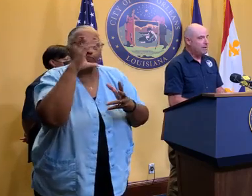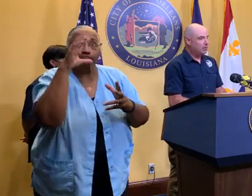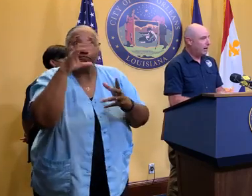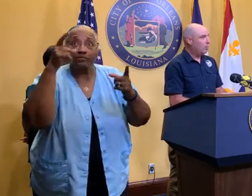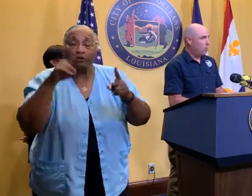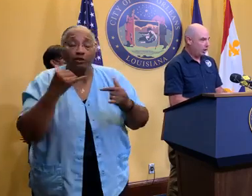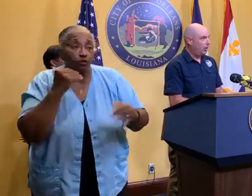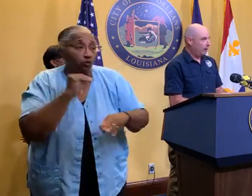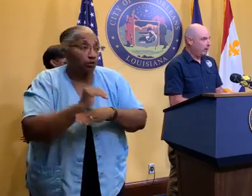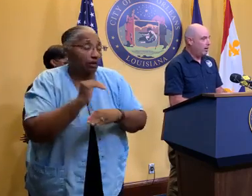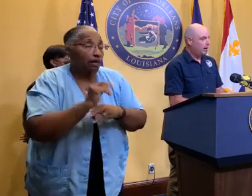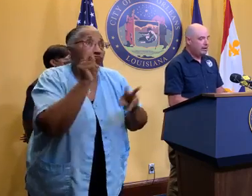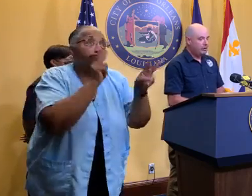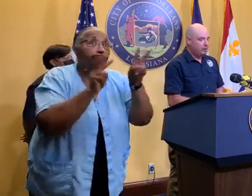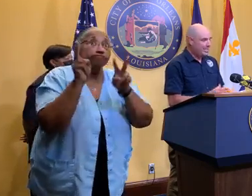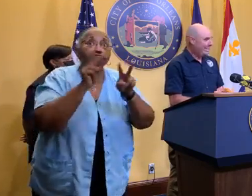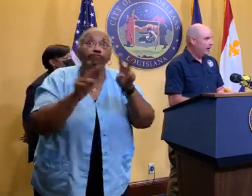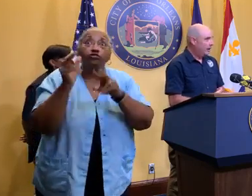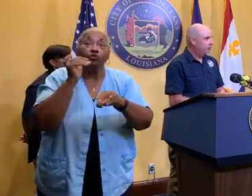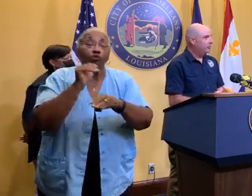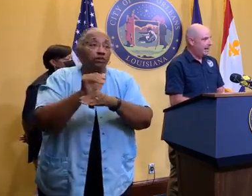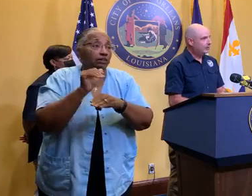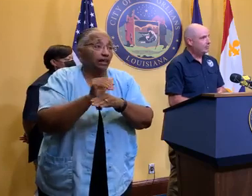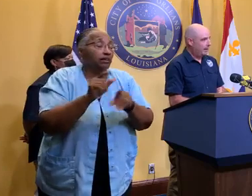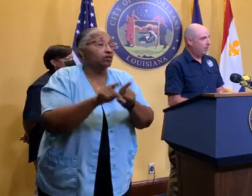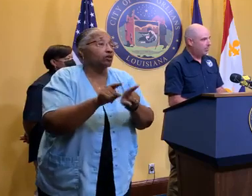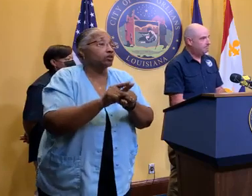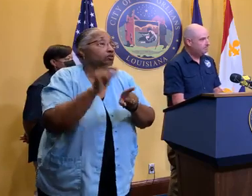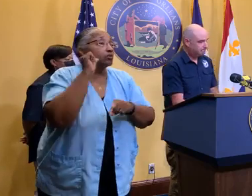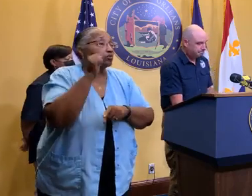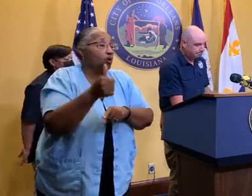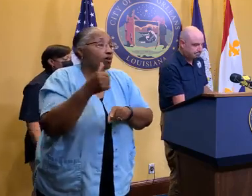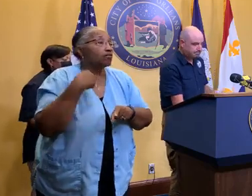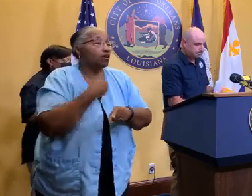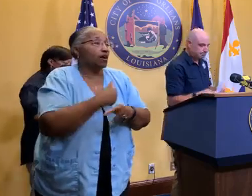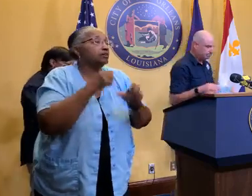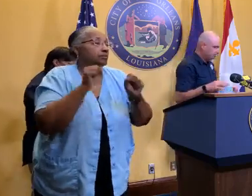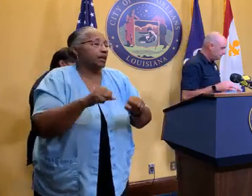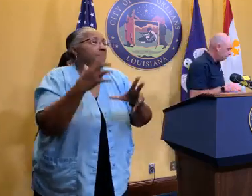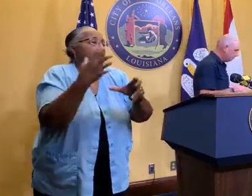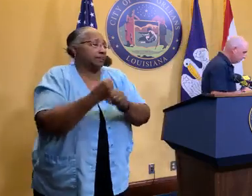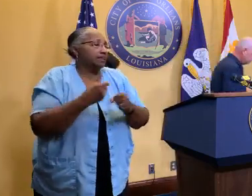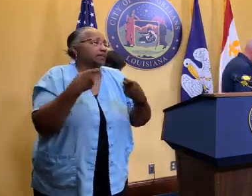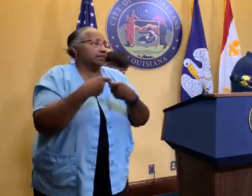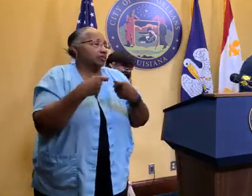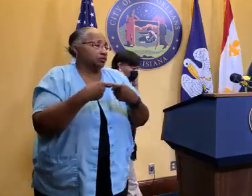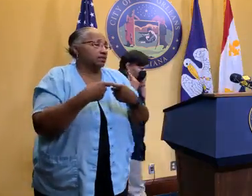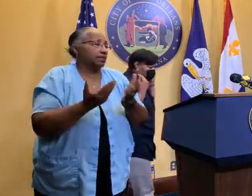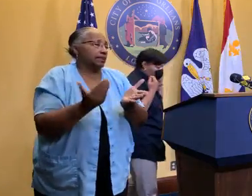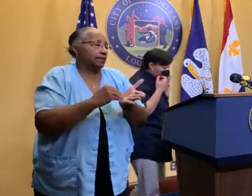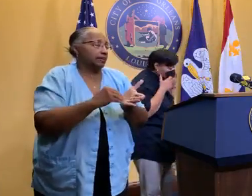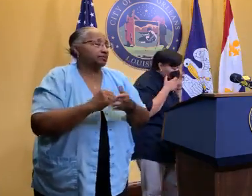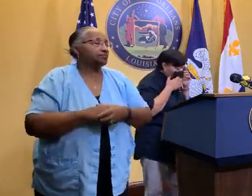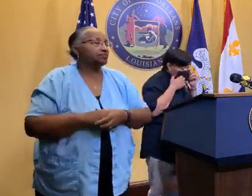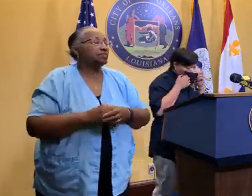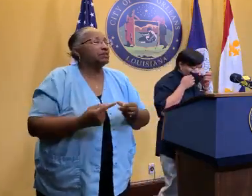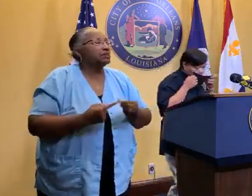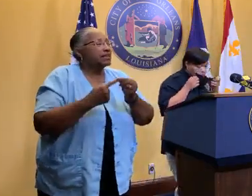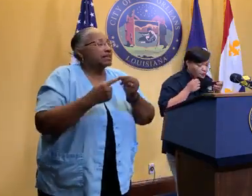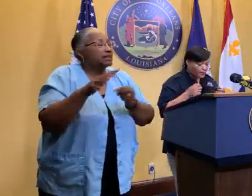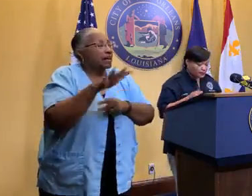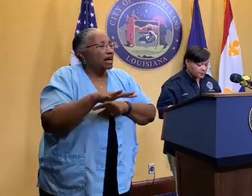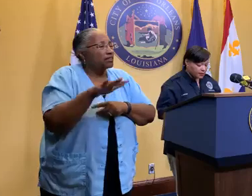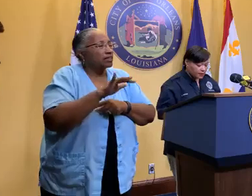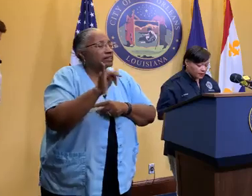tomorrow and a lot of work going on to get us back to power. And particularly in areas which are